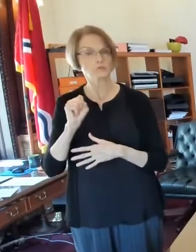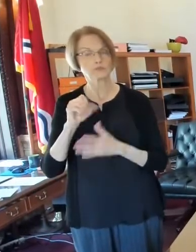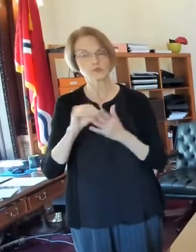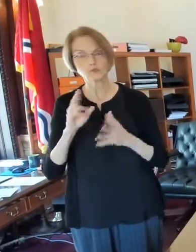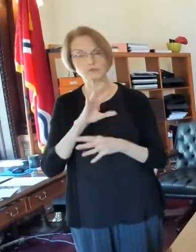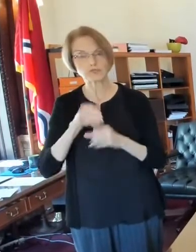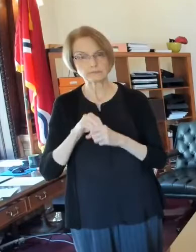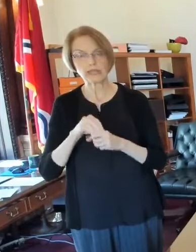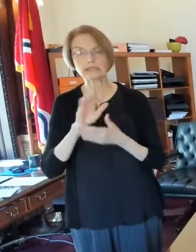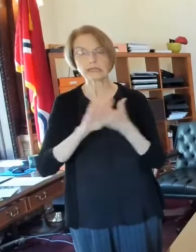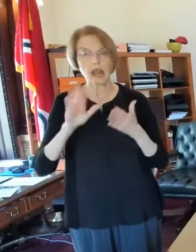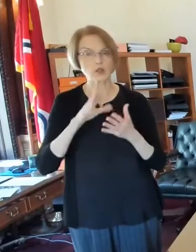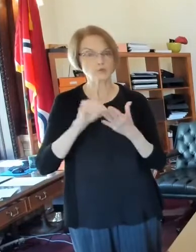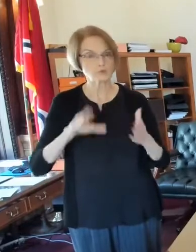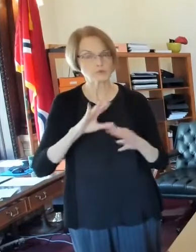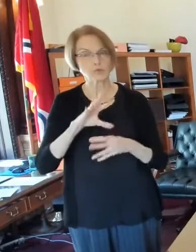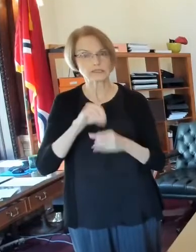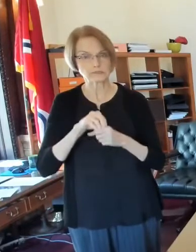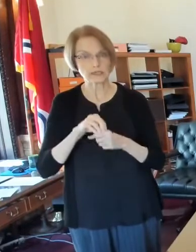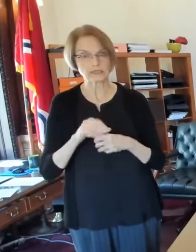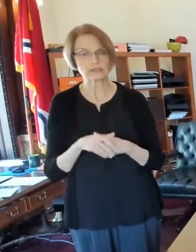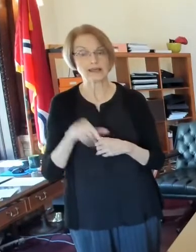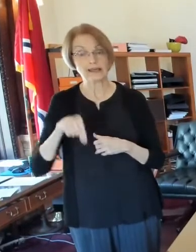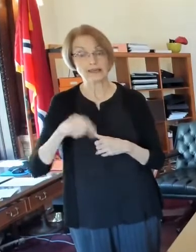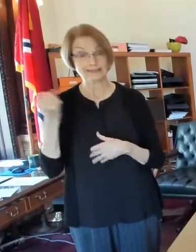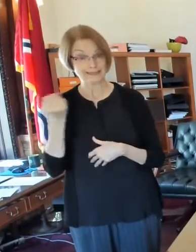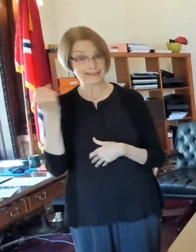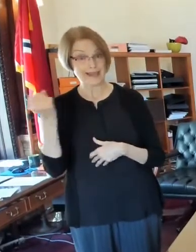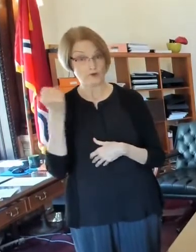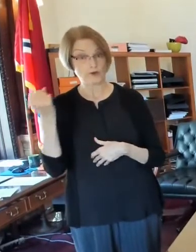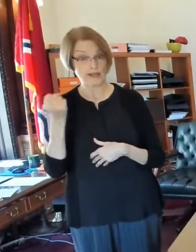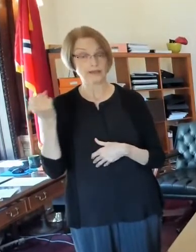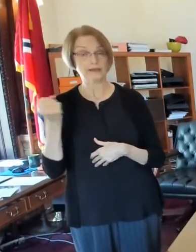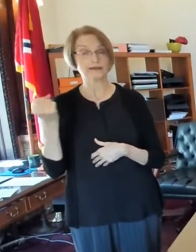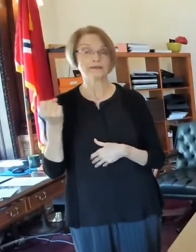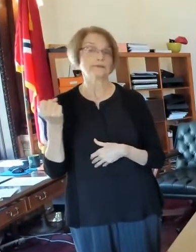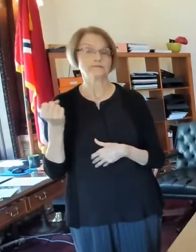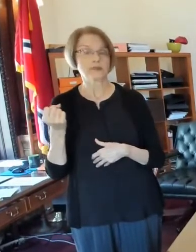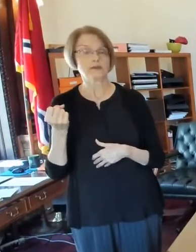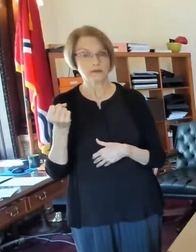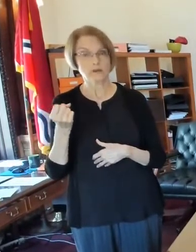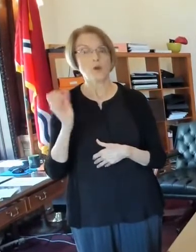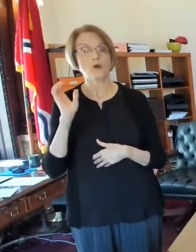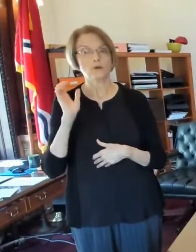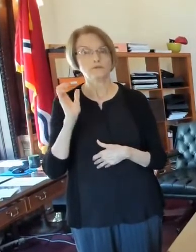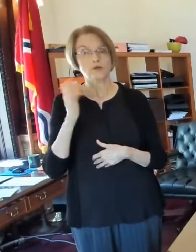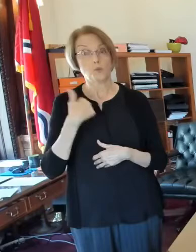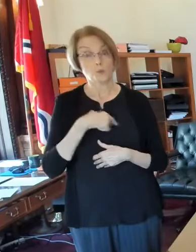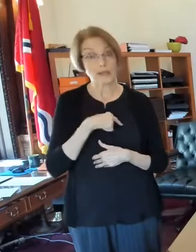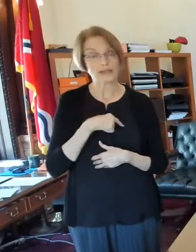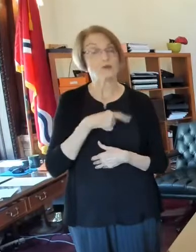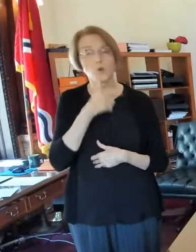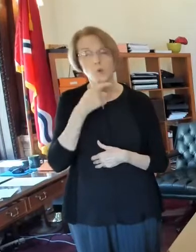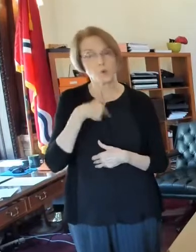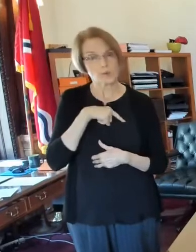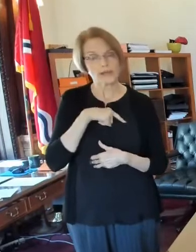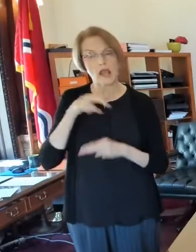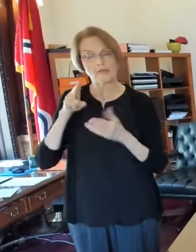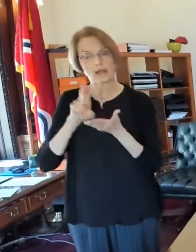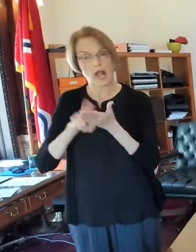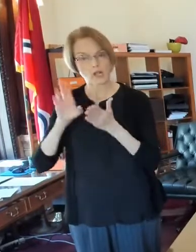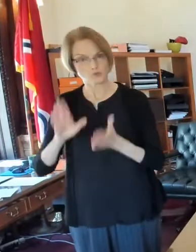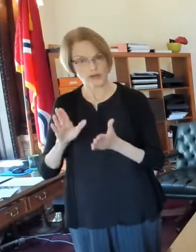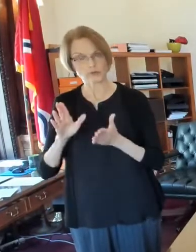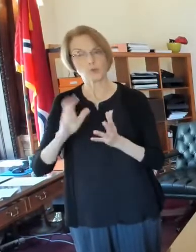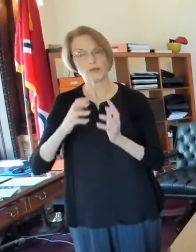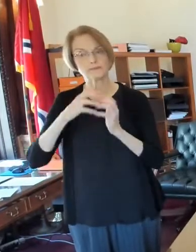colleges that participate. Uh, this Saturday they, we will be, uh, demoing. We, when I say we, these contractors will be